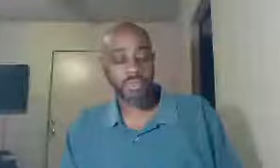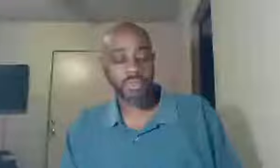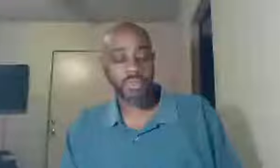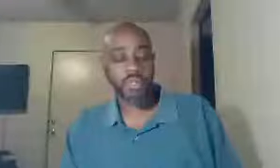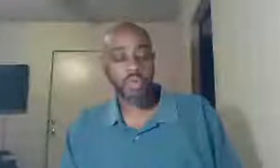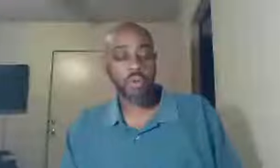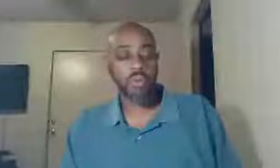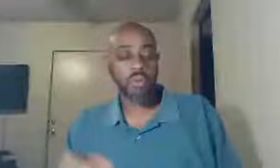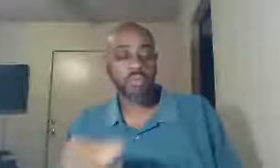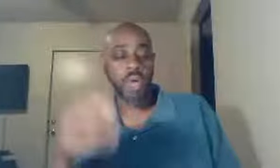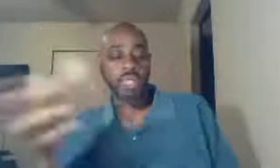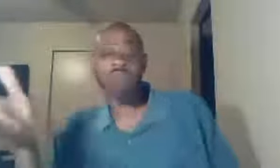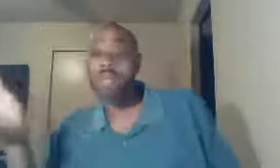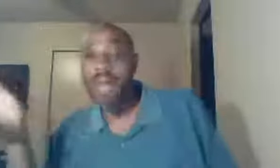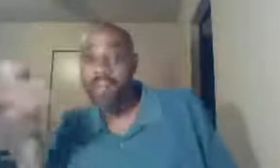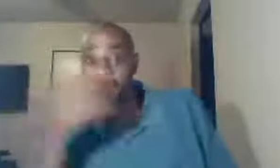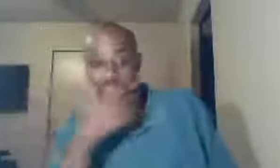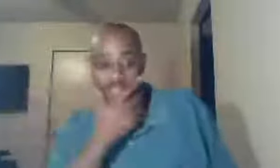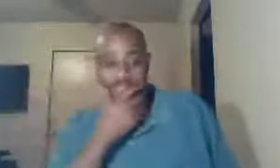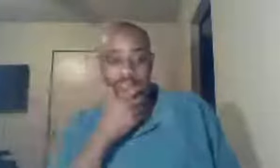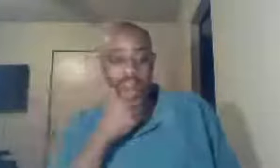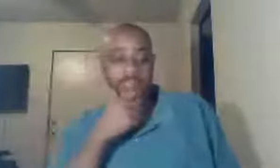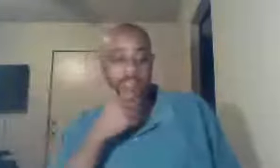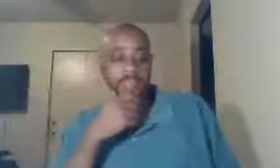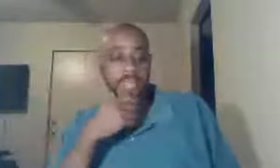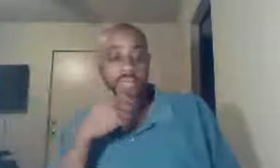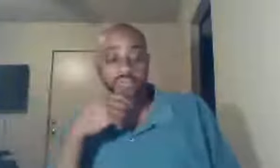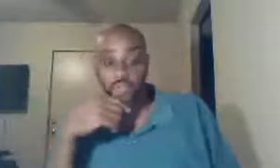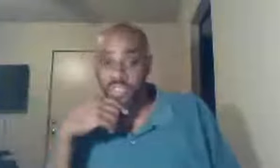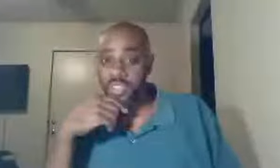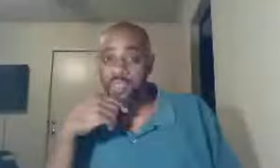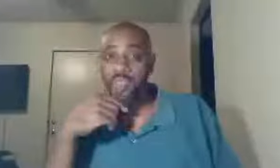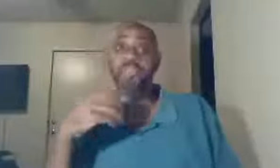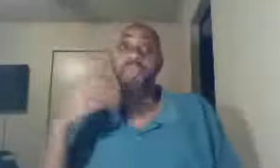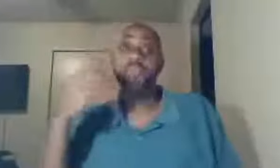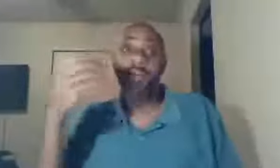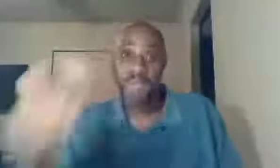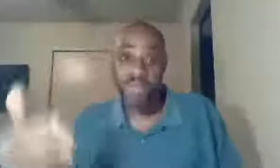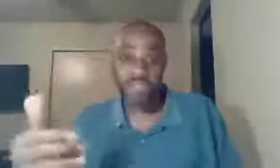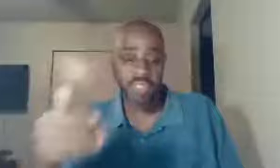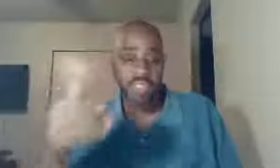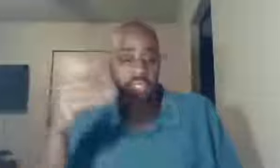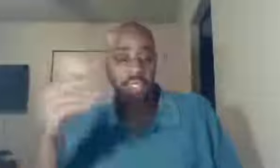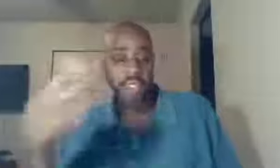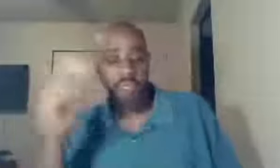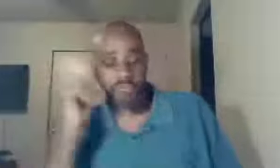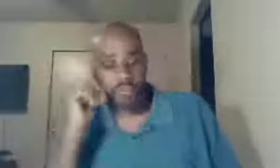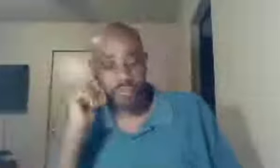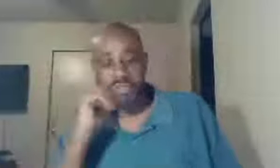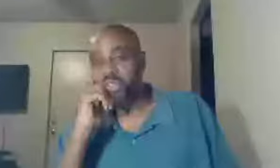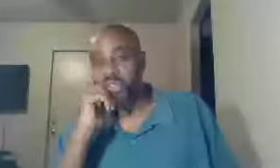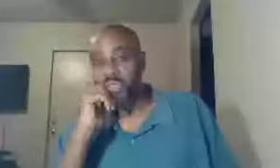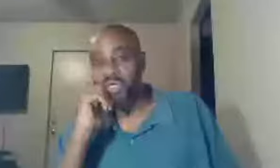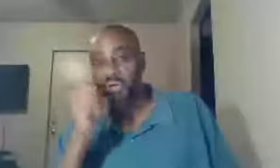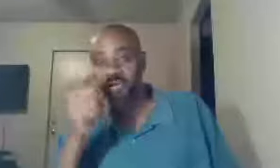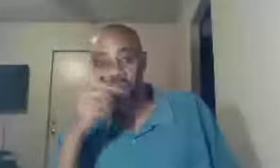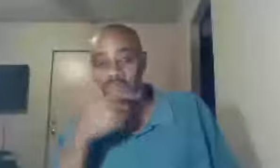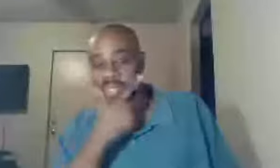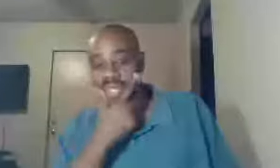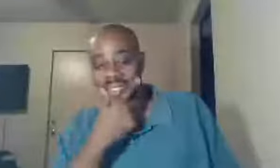this, so what is meant by perishing, and foolishness, what is meant by perishing, and foolishness, I'm sure you want to know, so let me tell you,